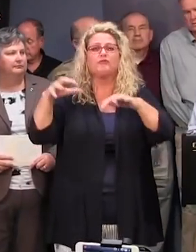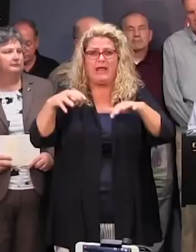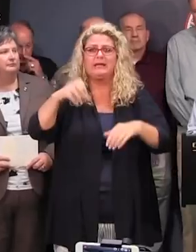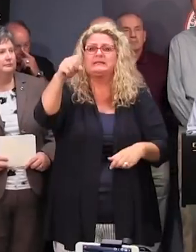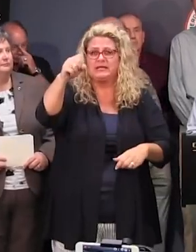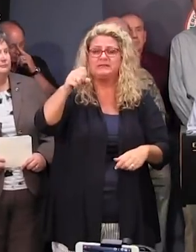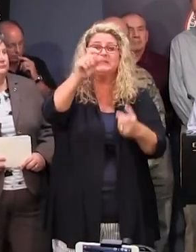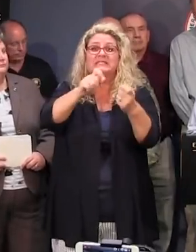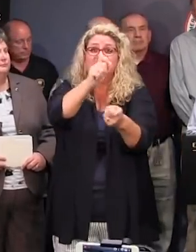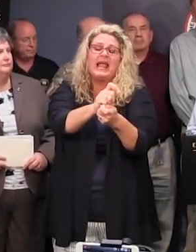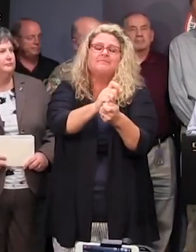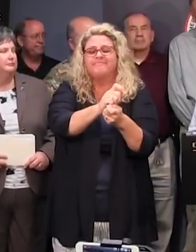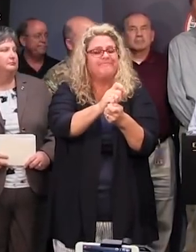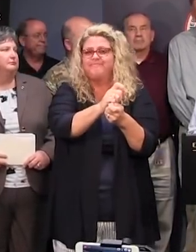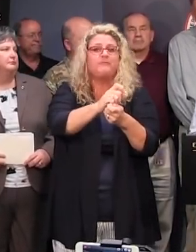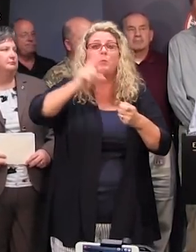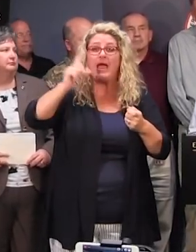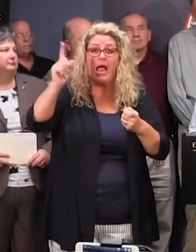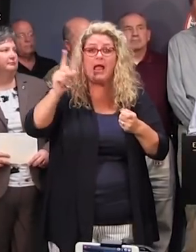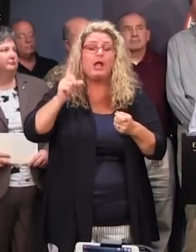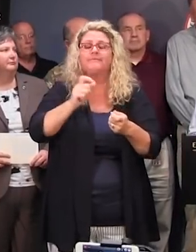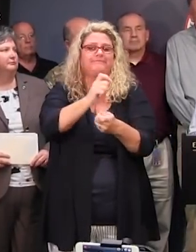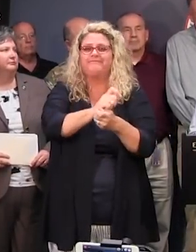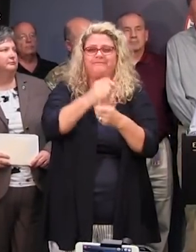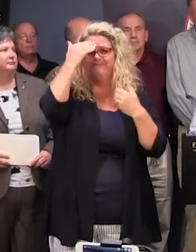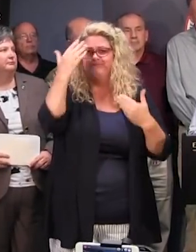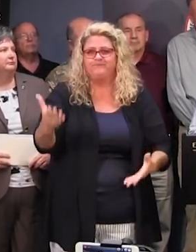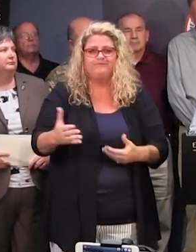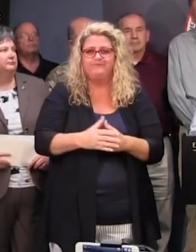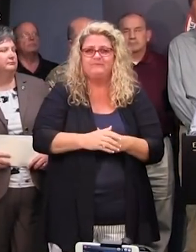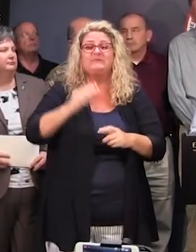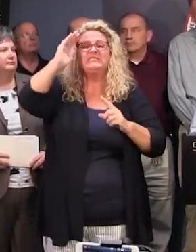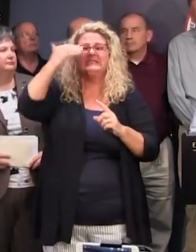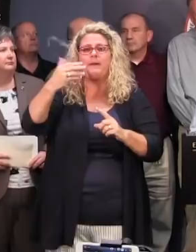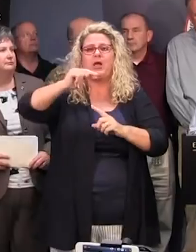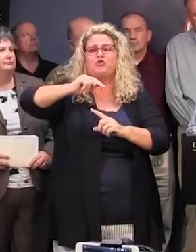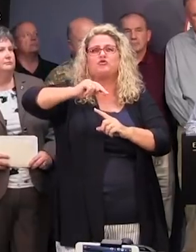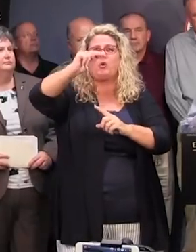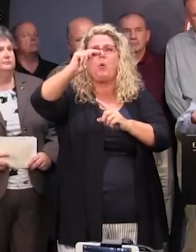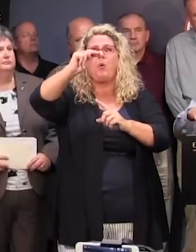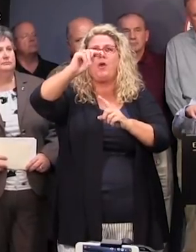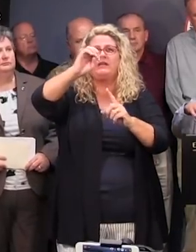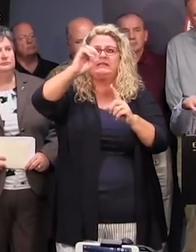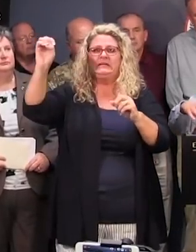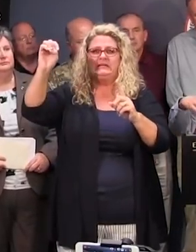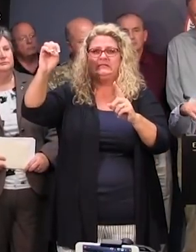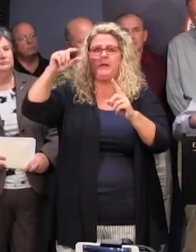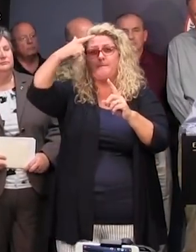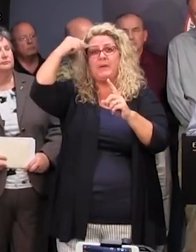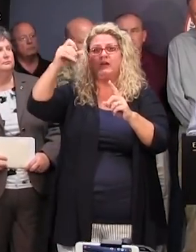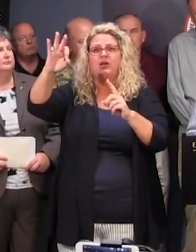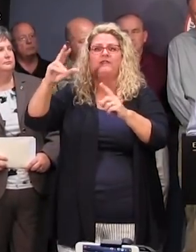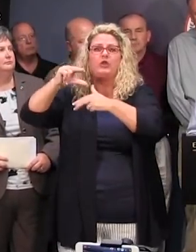early to determine the exact locations and where we'll get the highest amounts. Right now, the greatest amounts look to be in the northeast part of the state, as they'll be closest to the hurricane